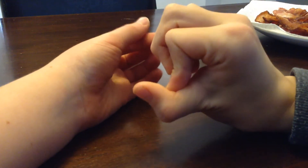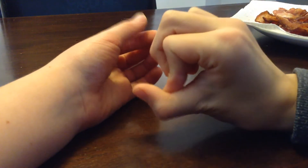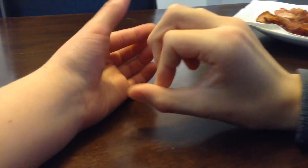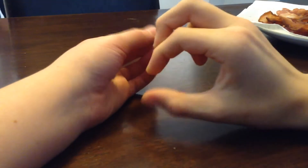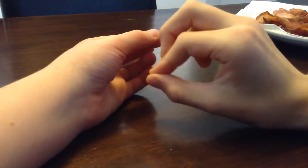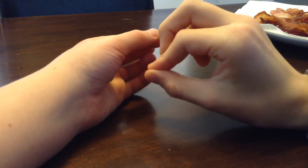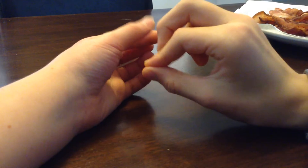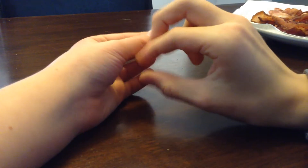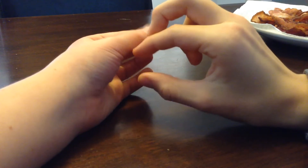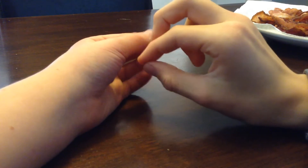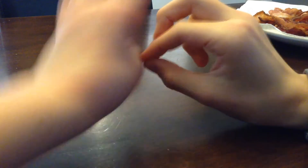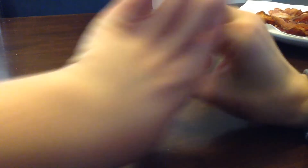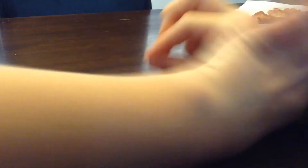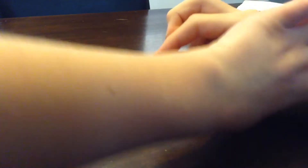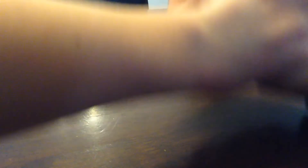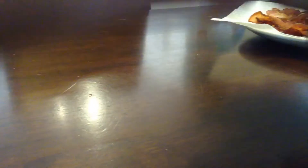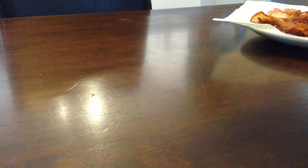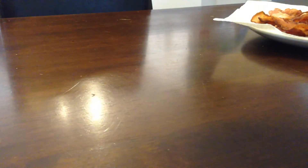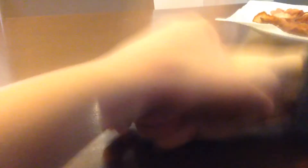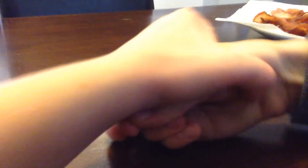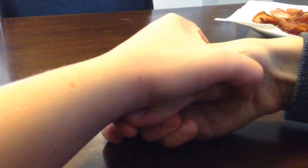of other stuff. Bye bye. ARCHAO! Pfff!